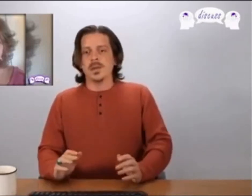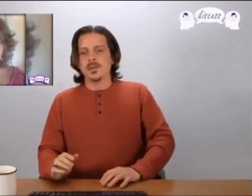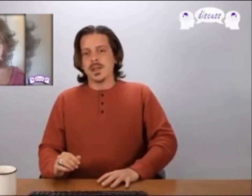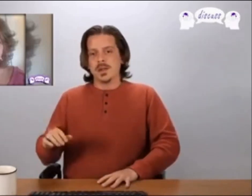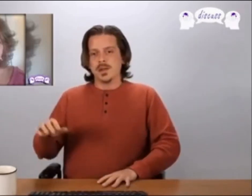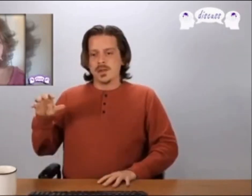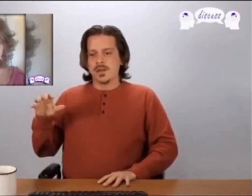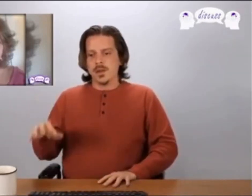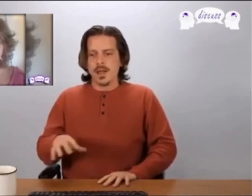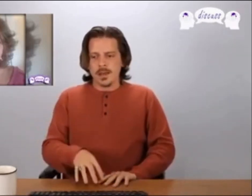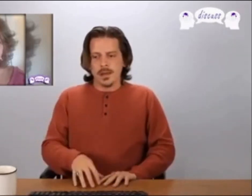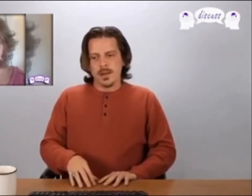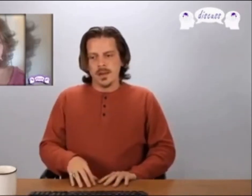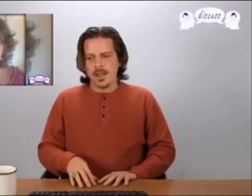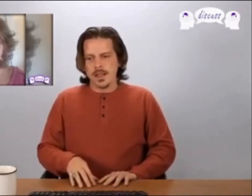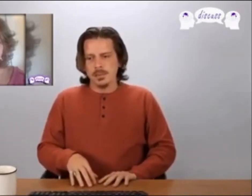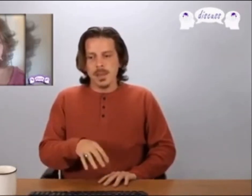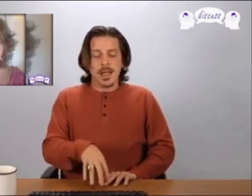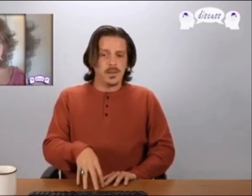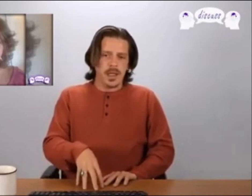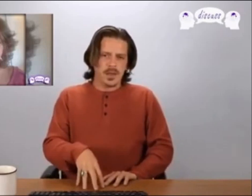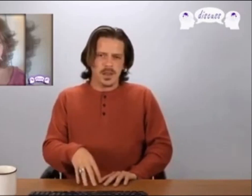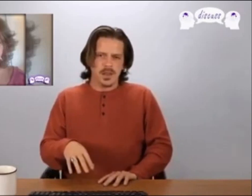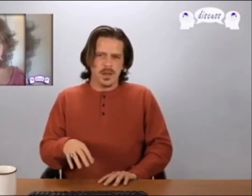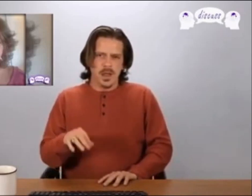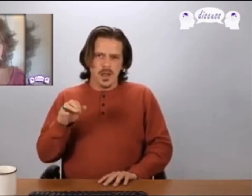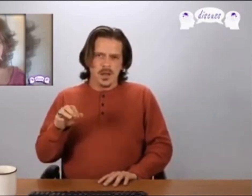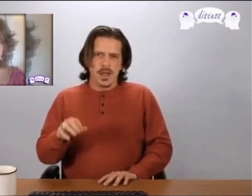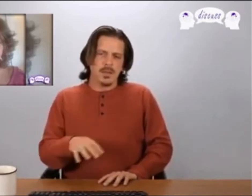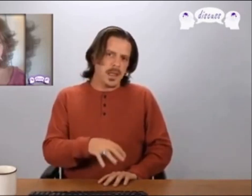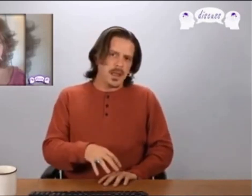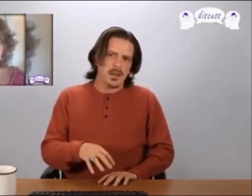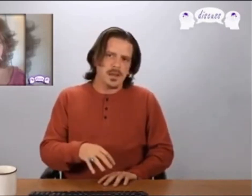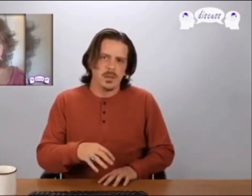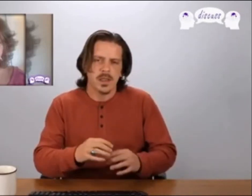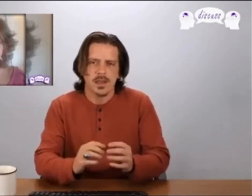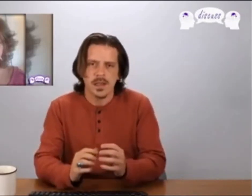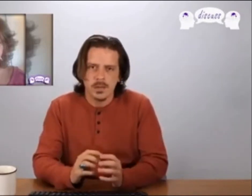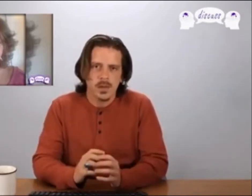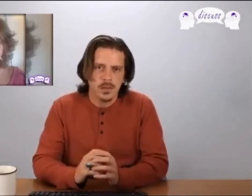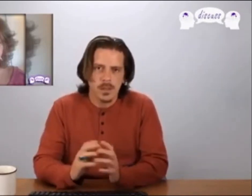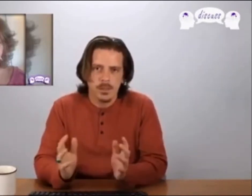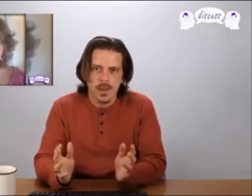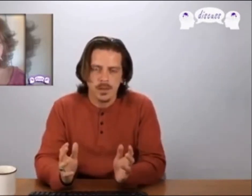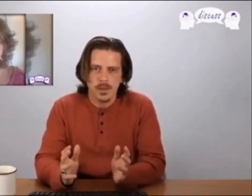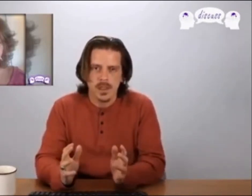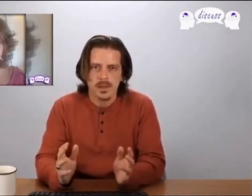because QAnon and May of last year the FBI determined that they were possible domestic